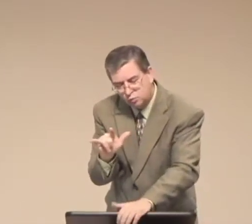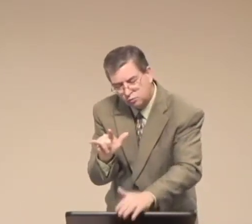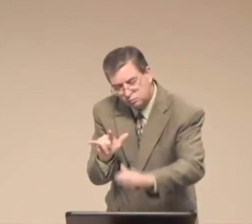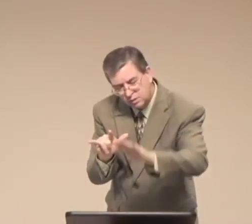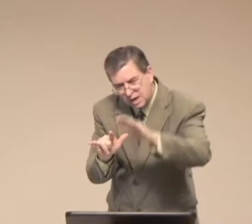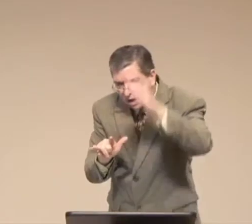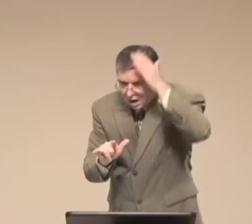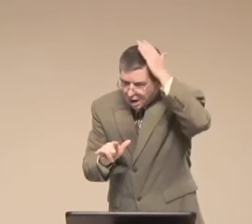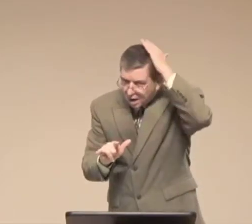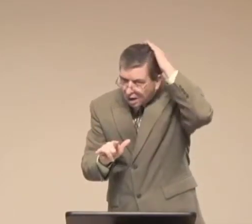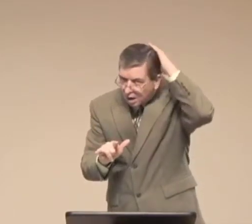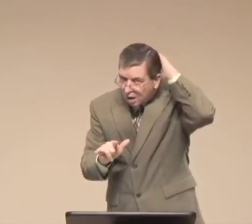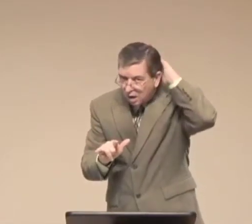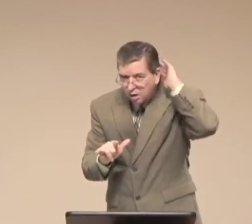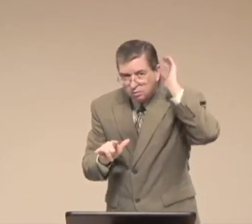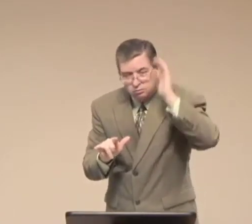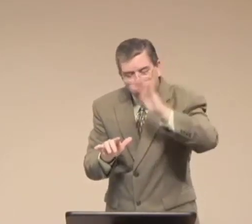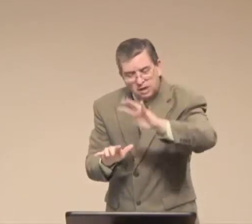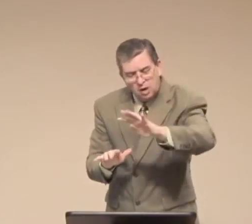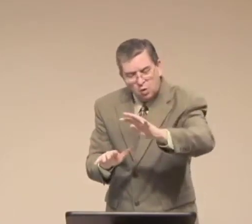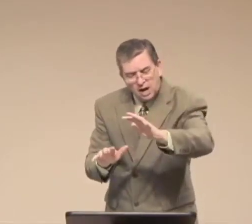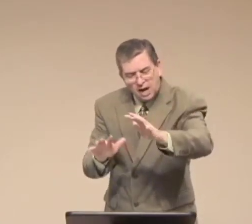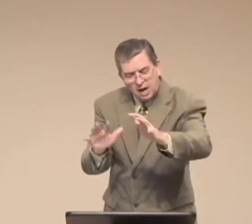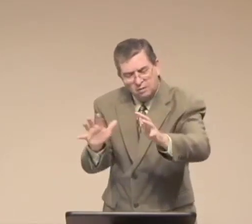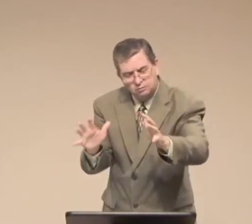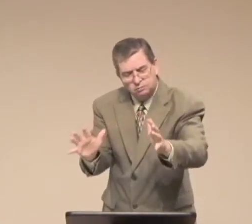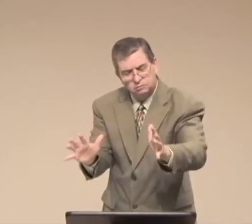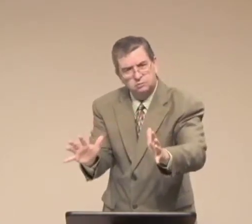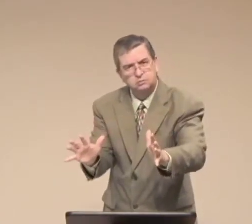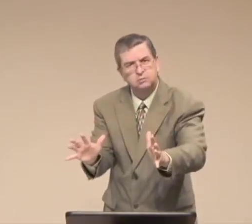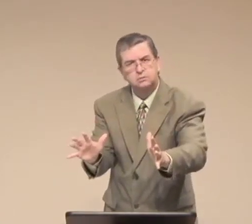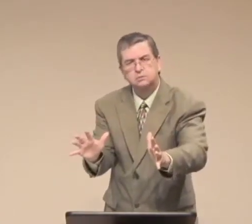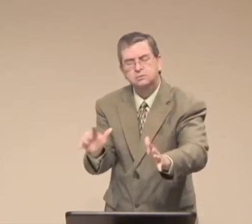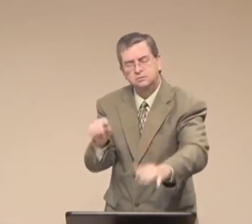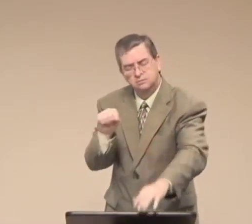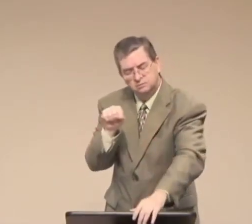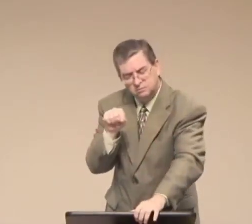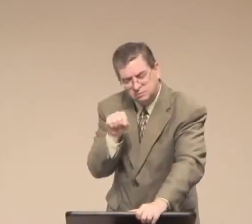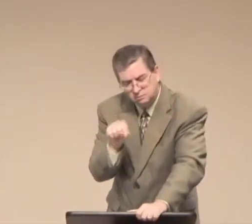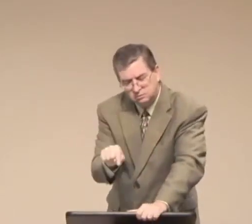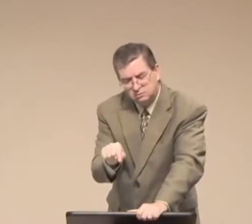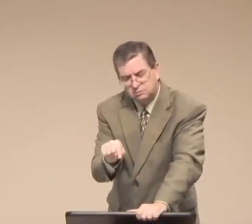and I told her, I don't know what to do. And I ran my hands through her hair.